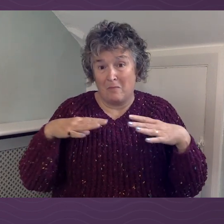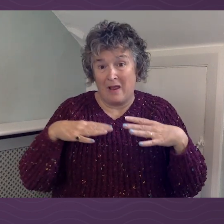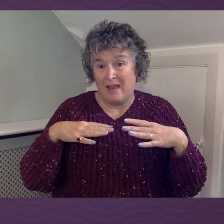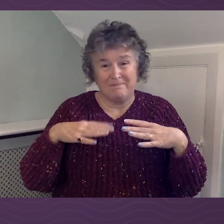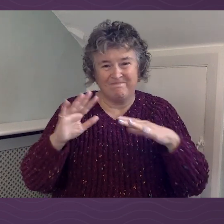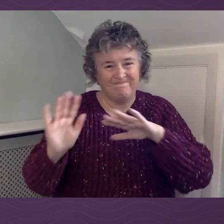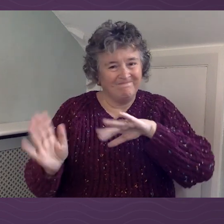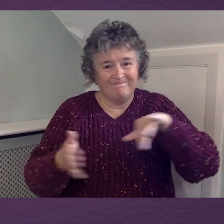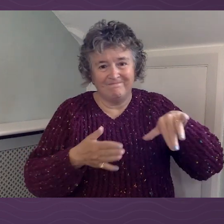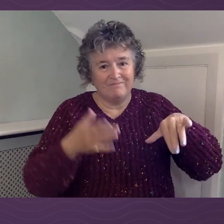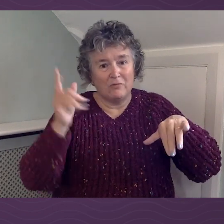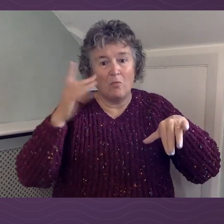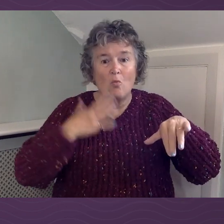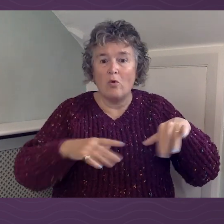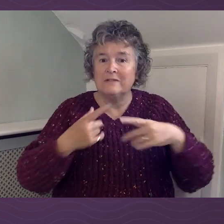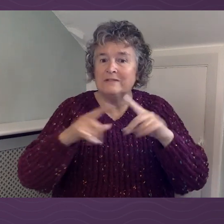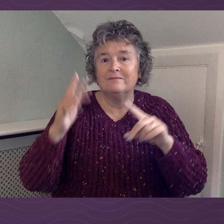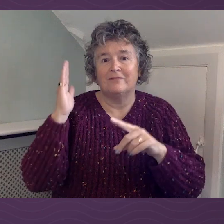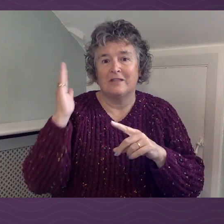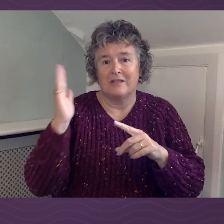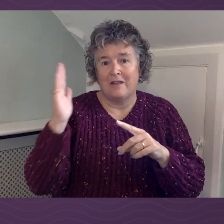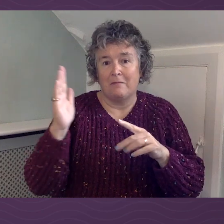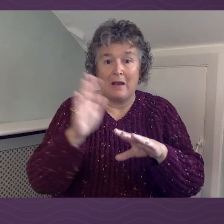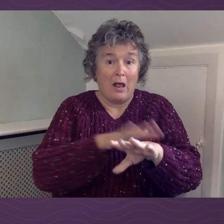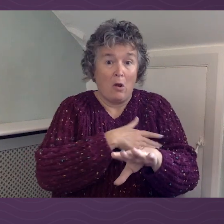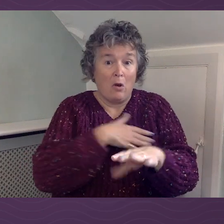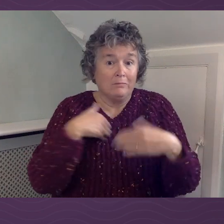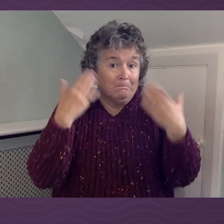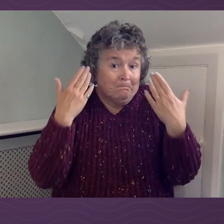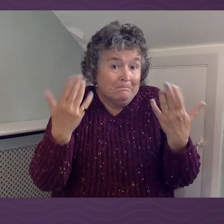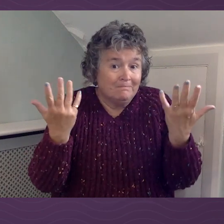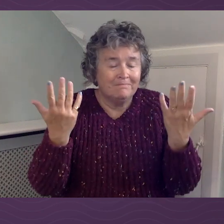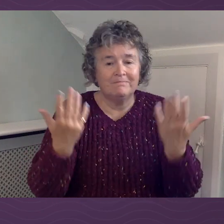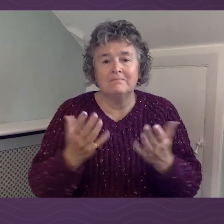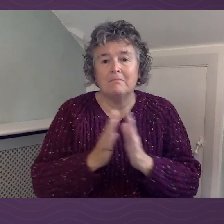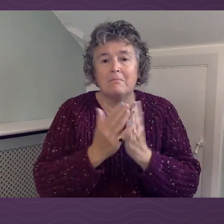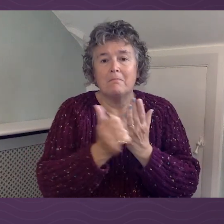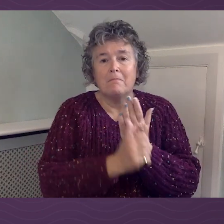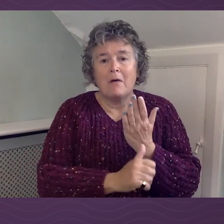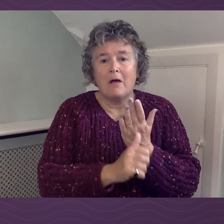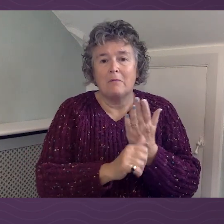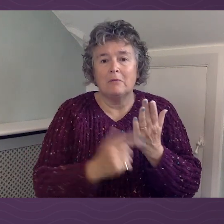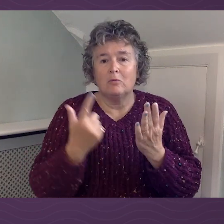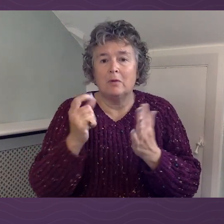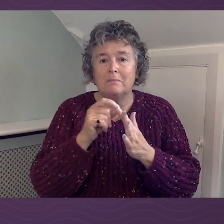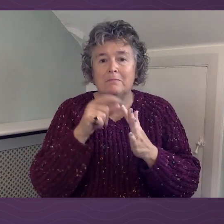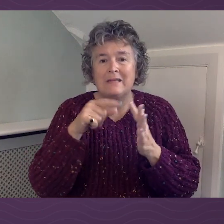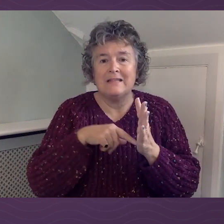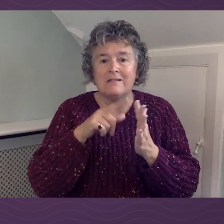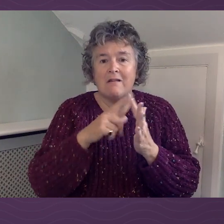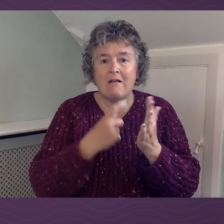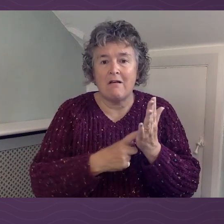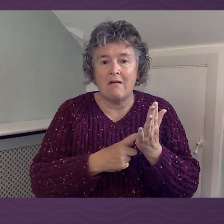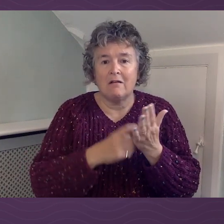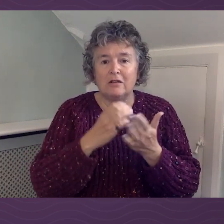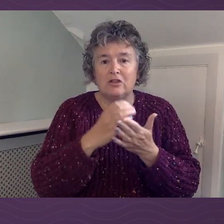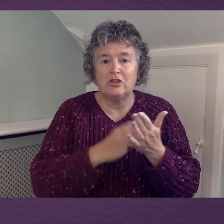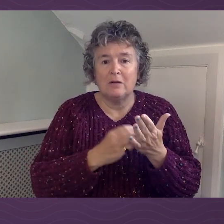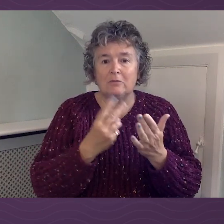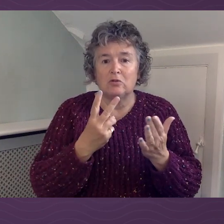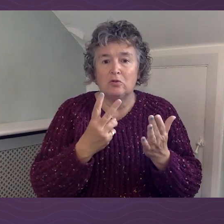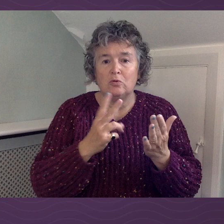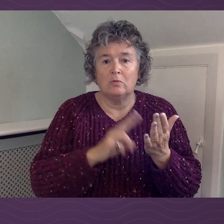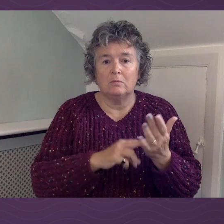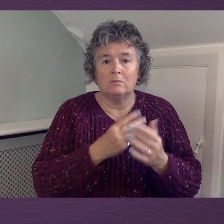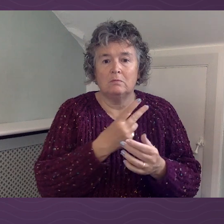long this is going to last, or where we're going to go, but we're actually going to read 1 Peter chapter 2 and verse